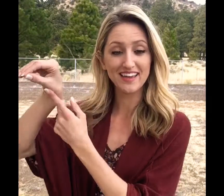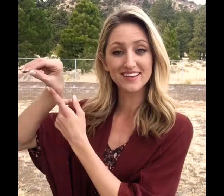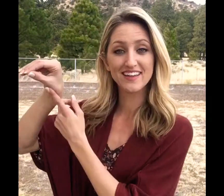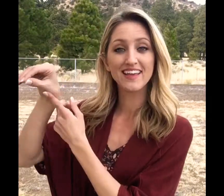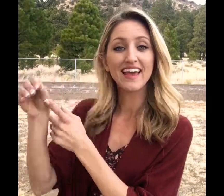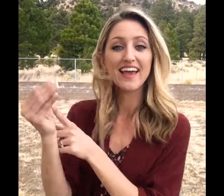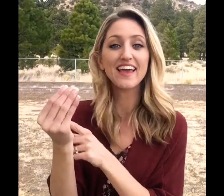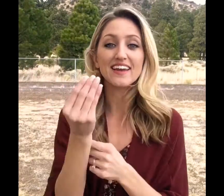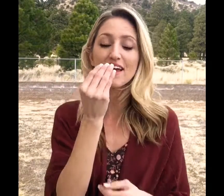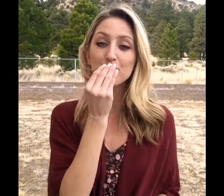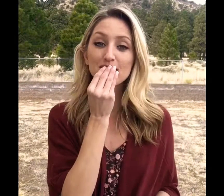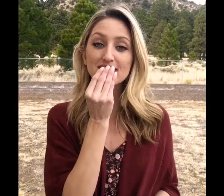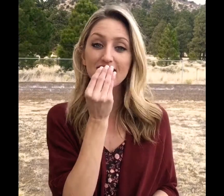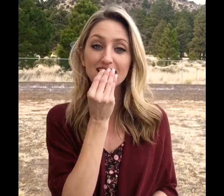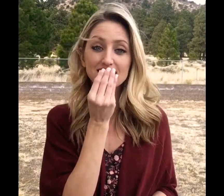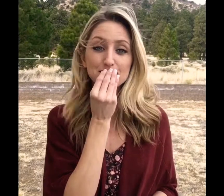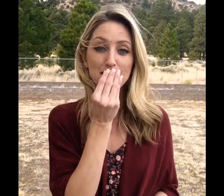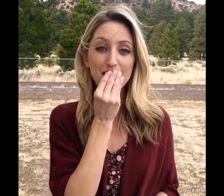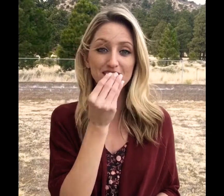hand and I'm pressing it against my mouth.